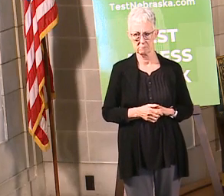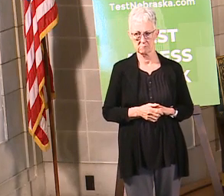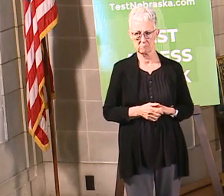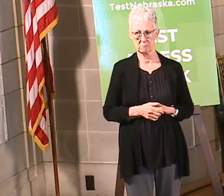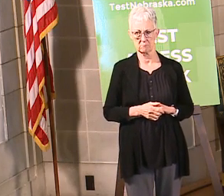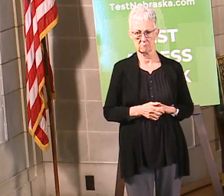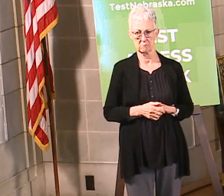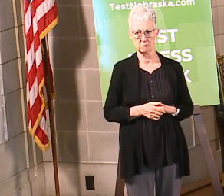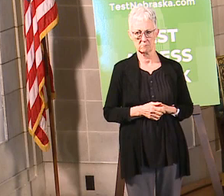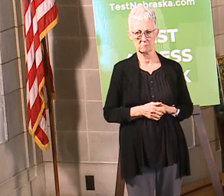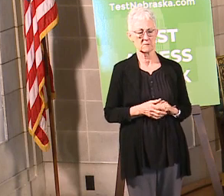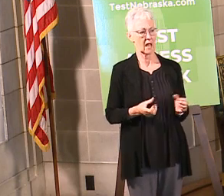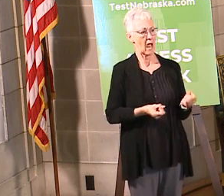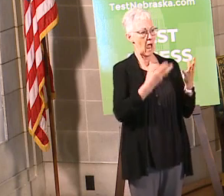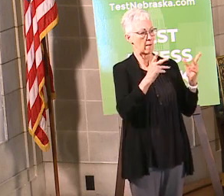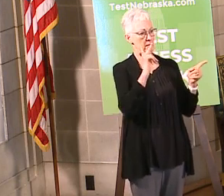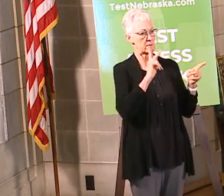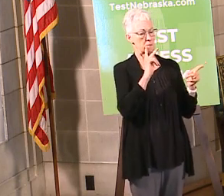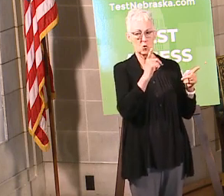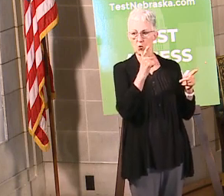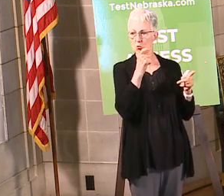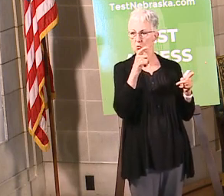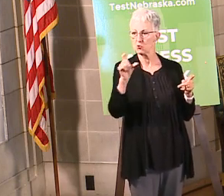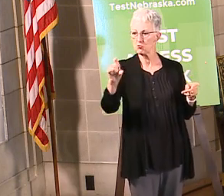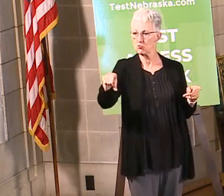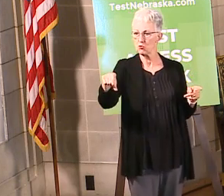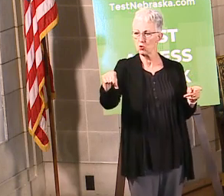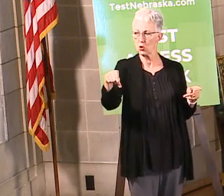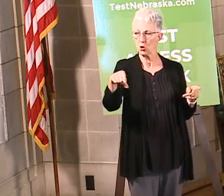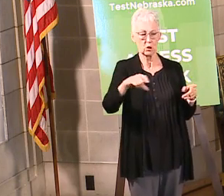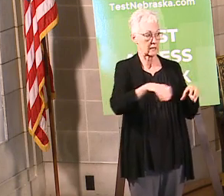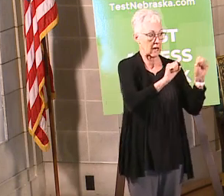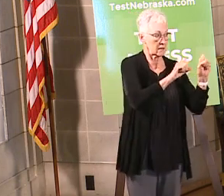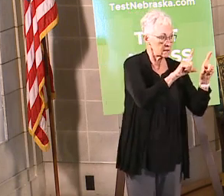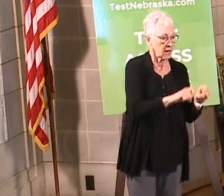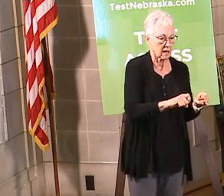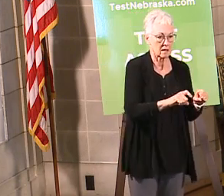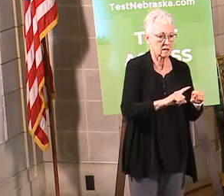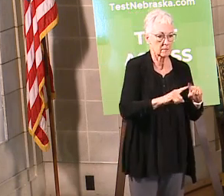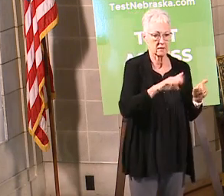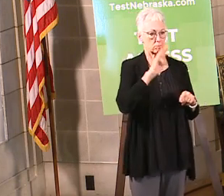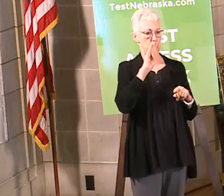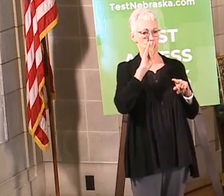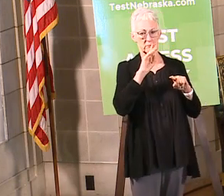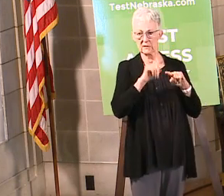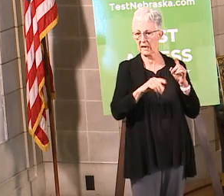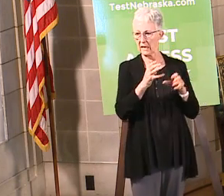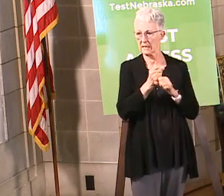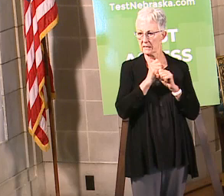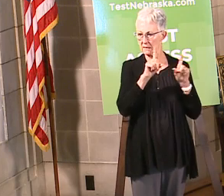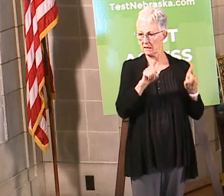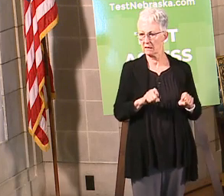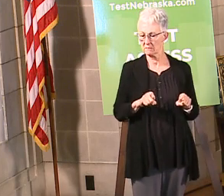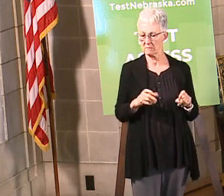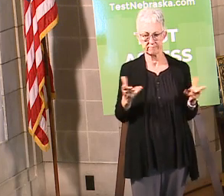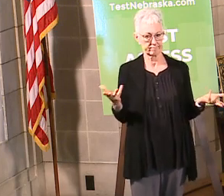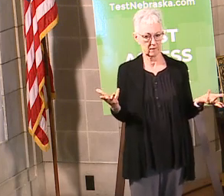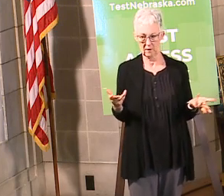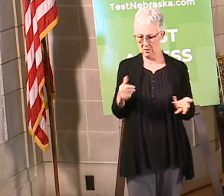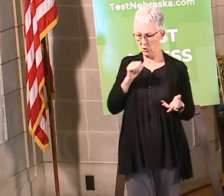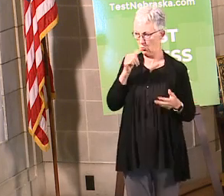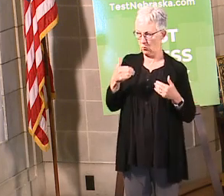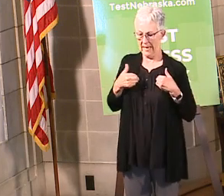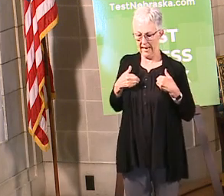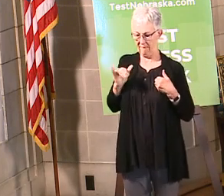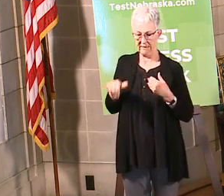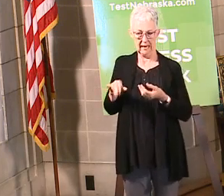have been unable to schedule a test? Again, we don't track this one either. We just ask people to continue to be patient with us and continue to try and